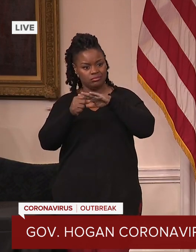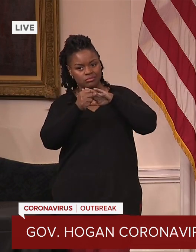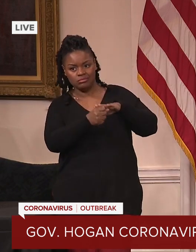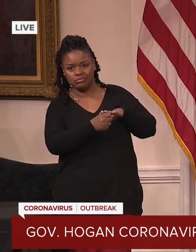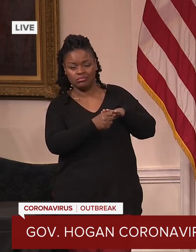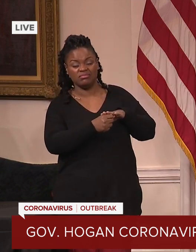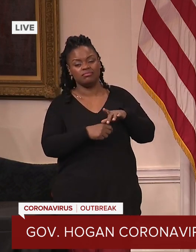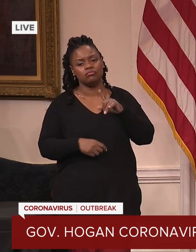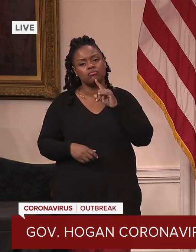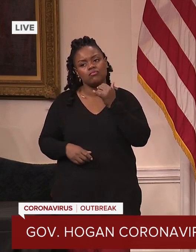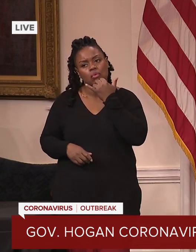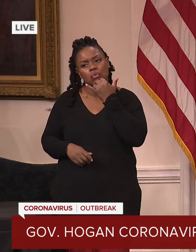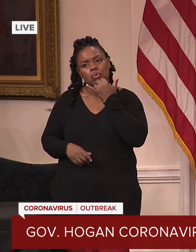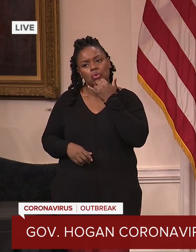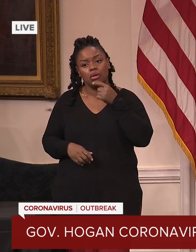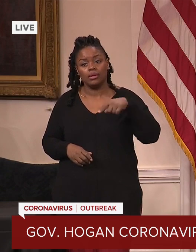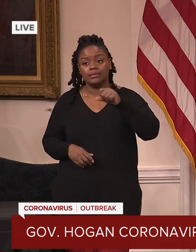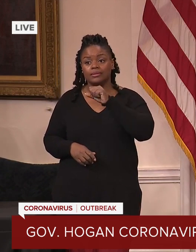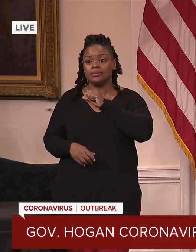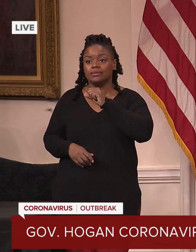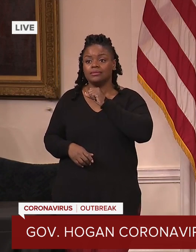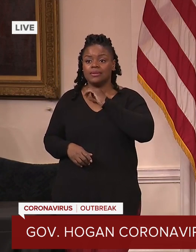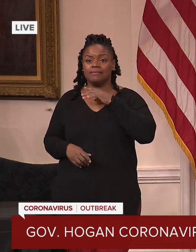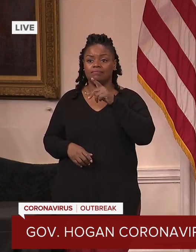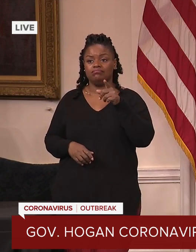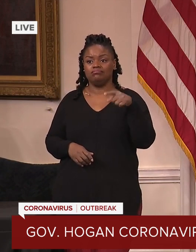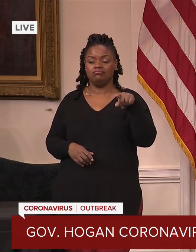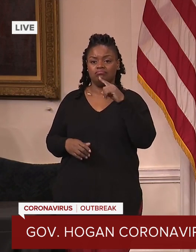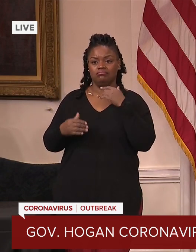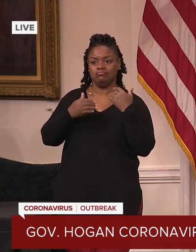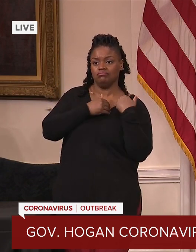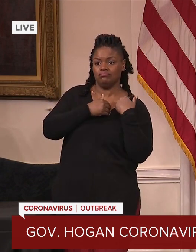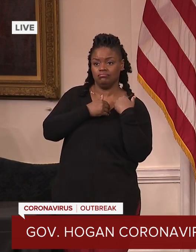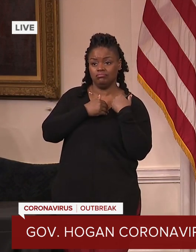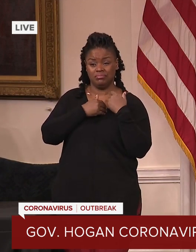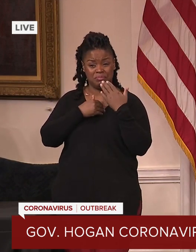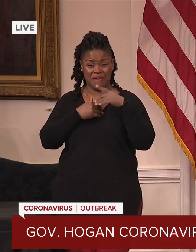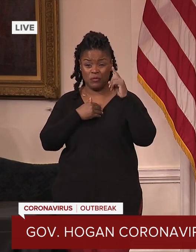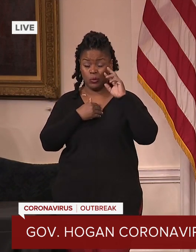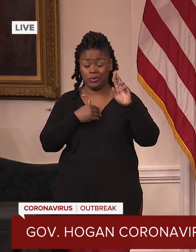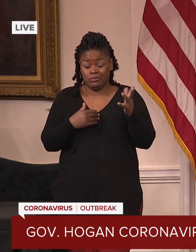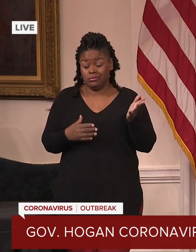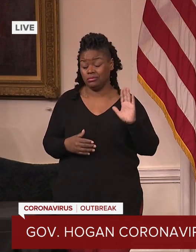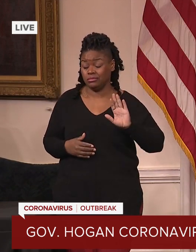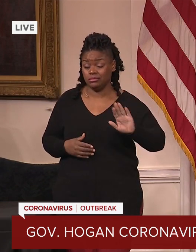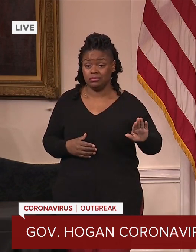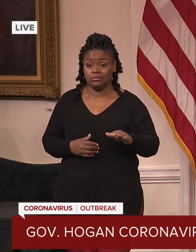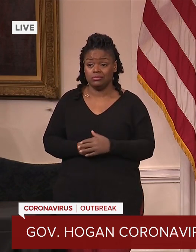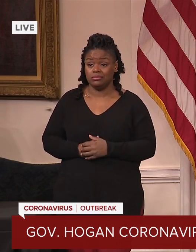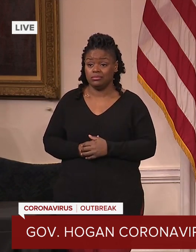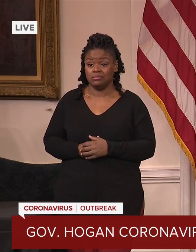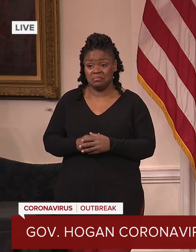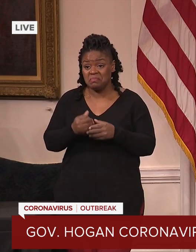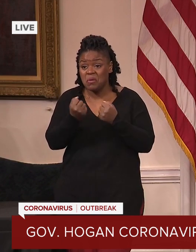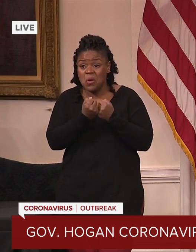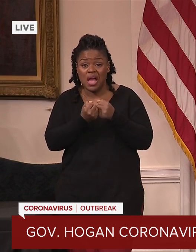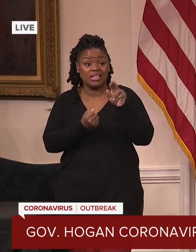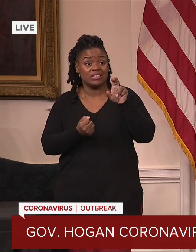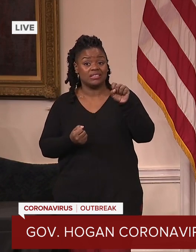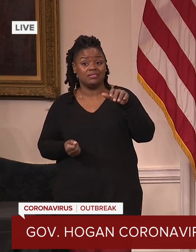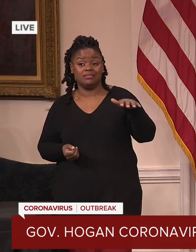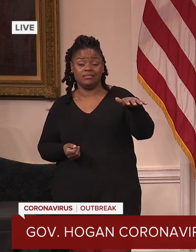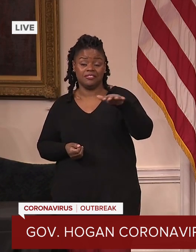for those senators and congressmen. I think it's bad for the Republican Party, bad for the country. I think it's I think it